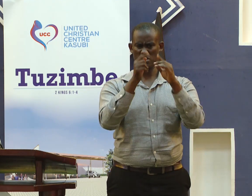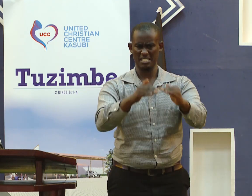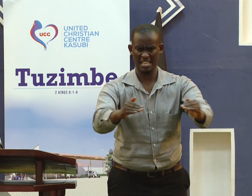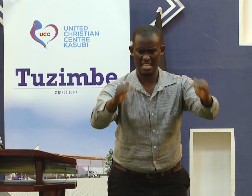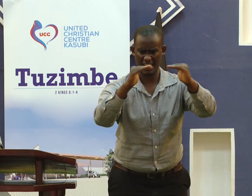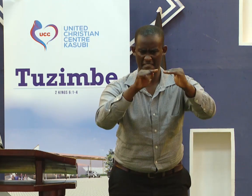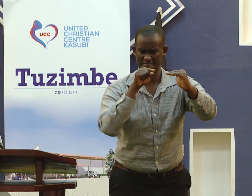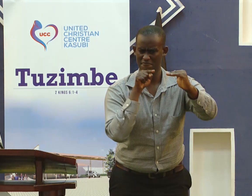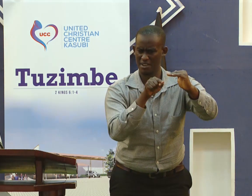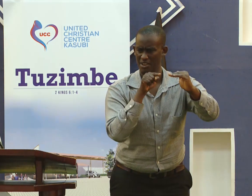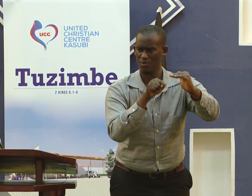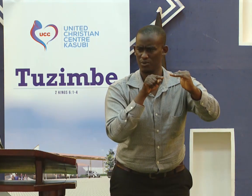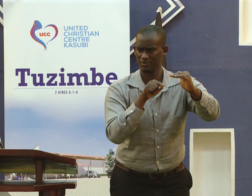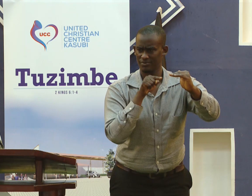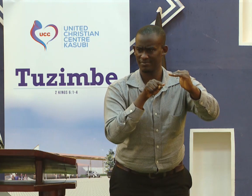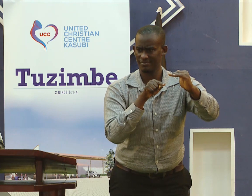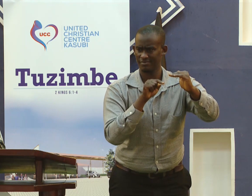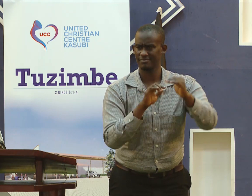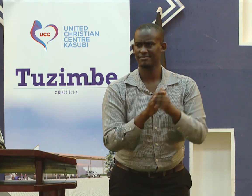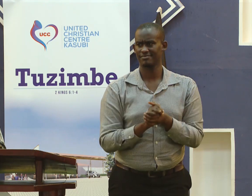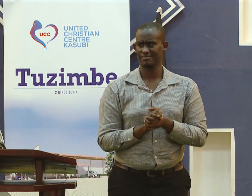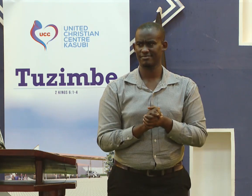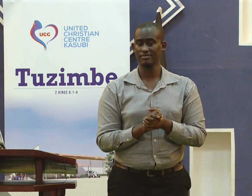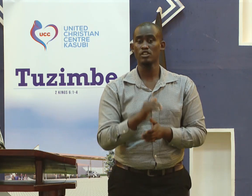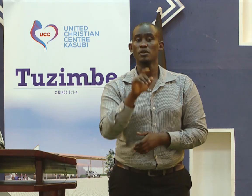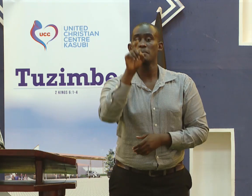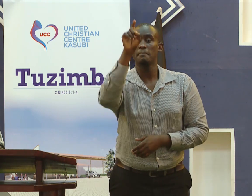And I told you that to be able to mount to this level,